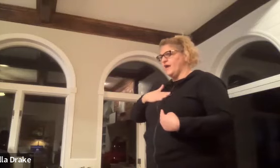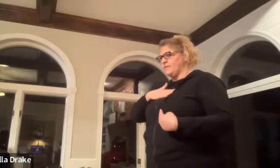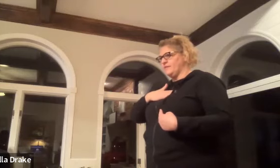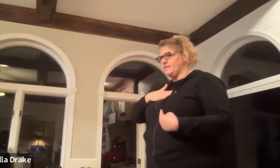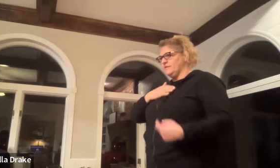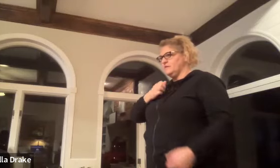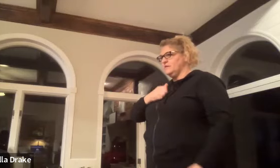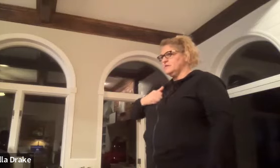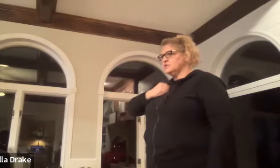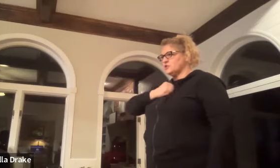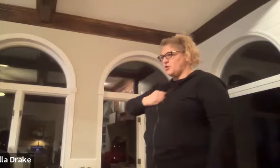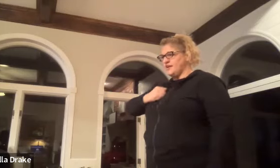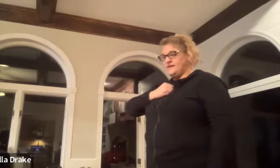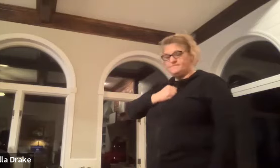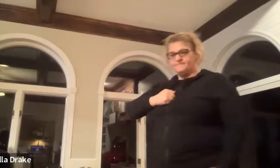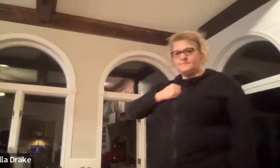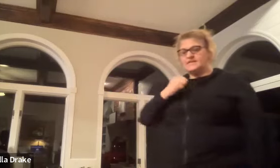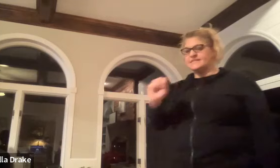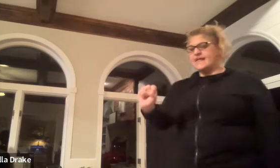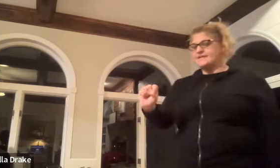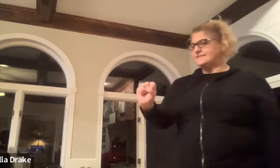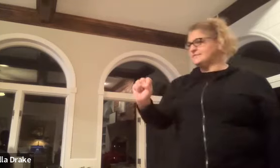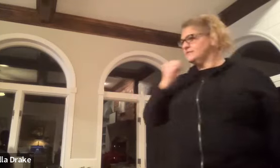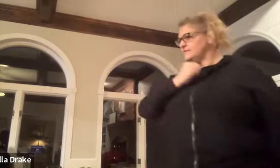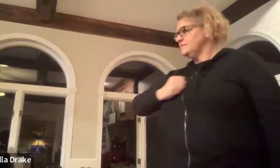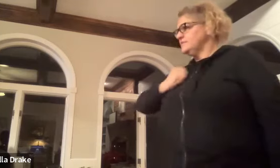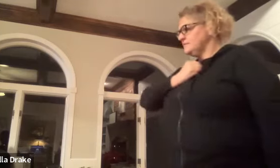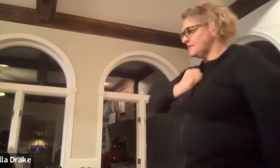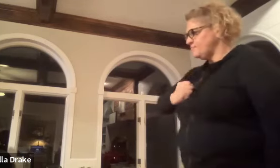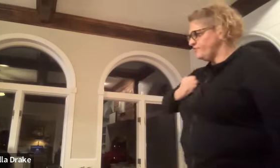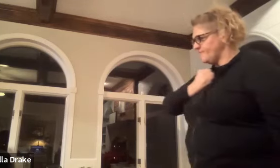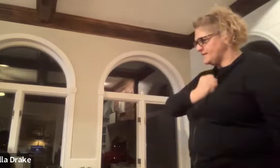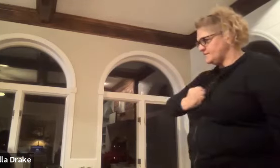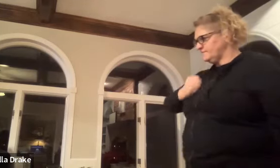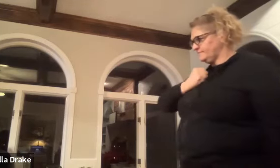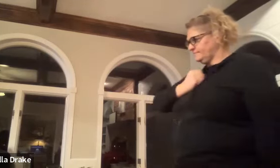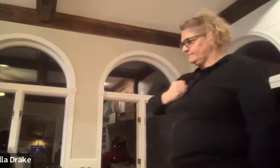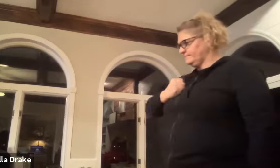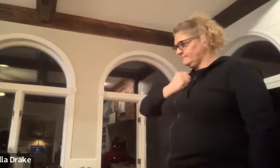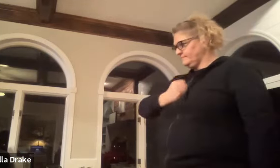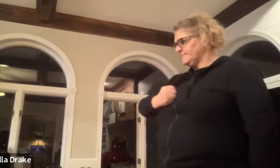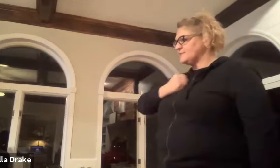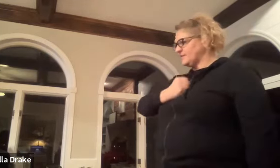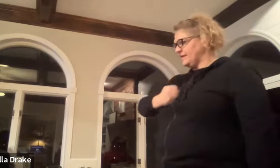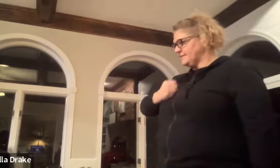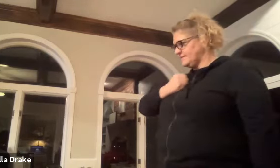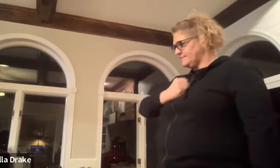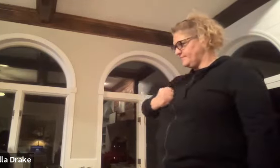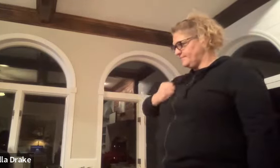write with sorry is an s same movement as please as please just in the